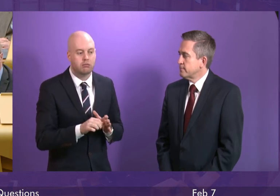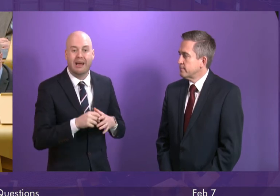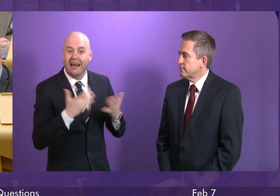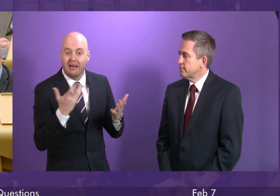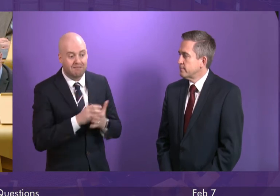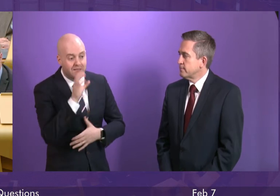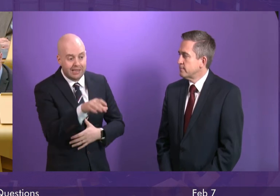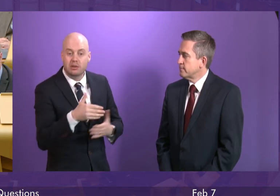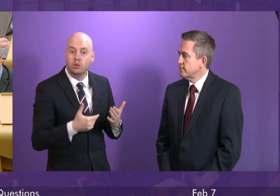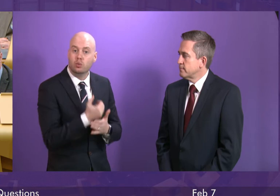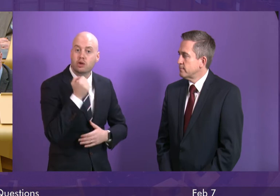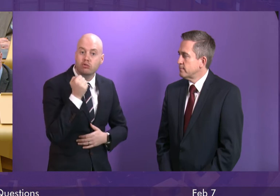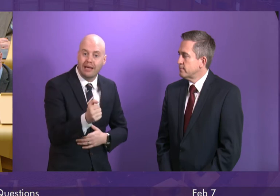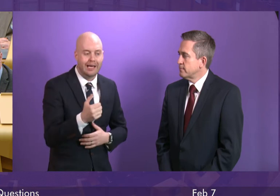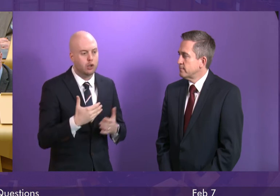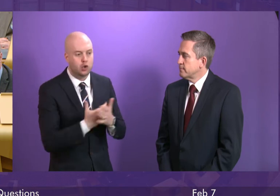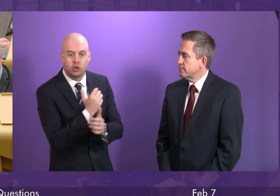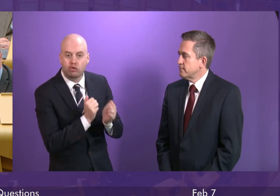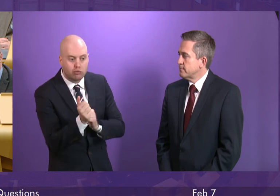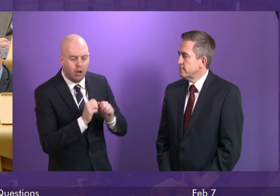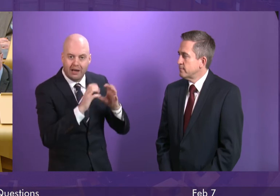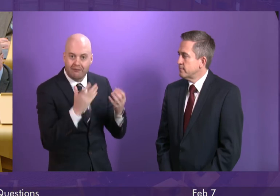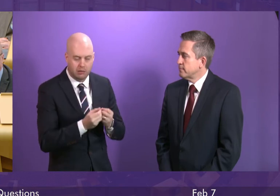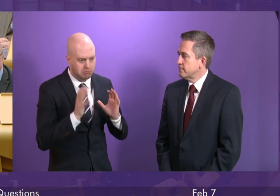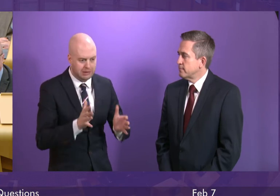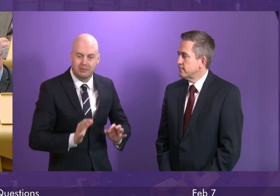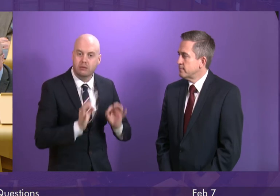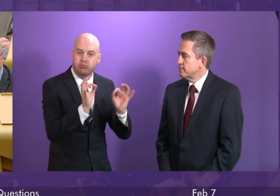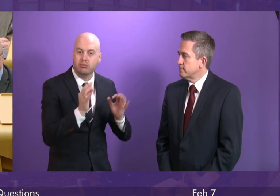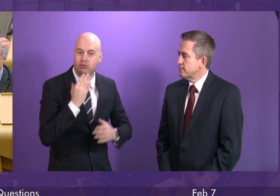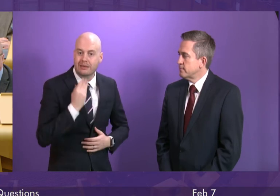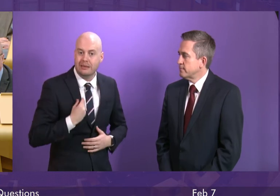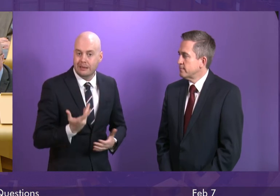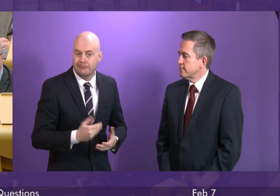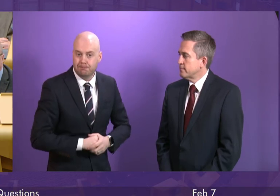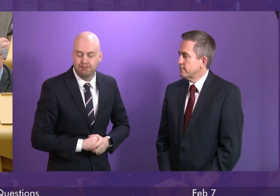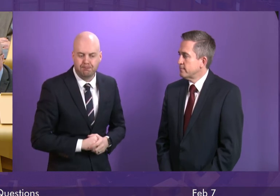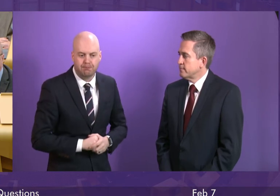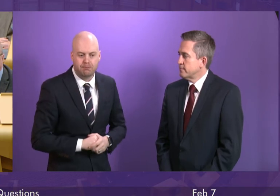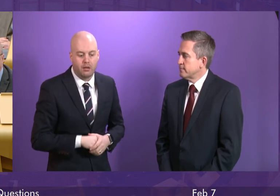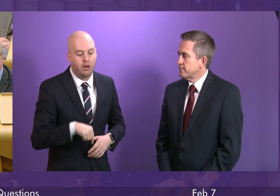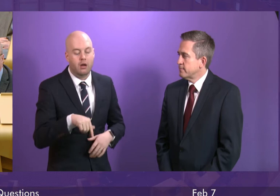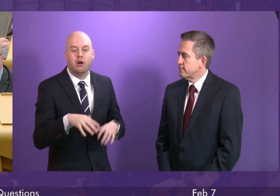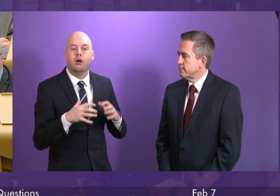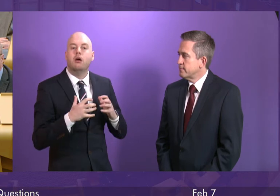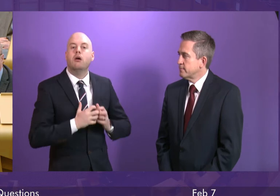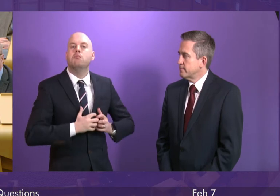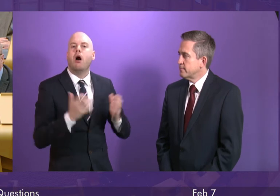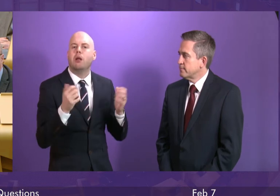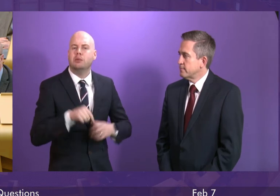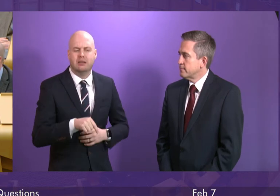rolling stock and new infrastructure, which has been formidable in recent periods. Parliament is familiar with some of the